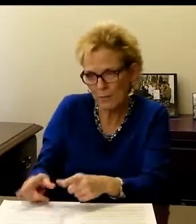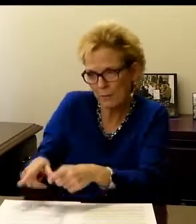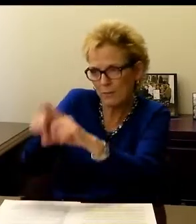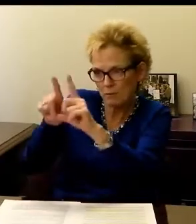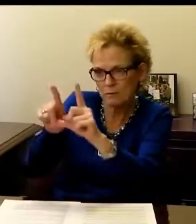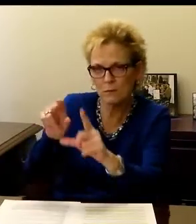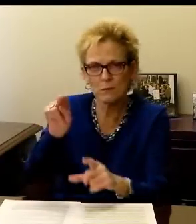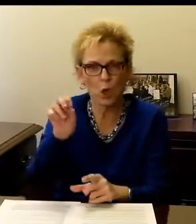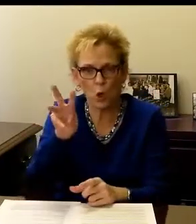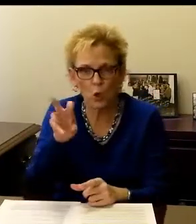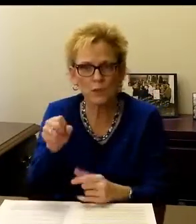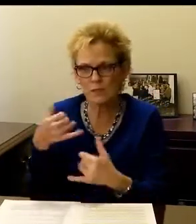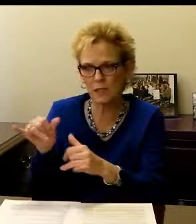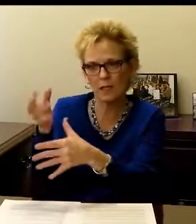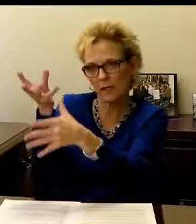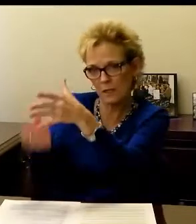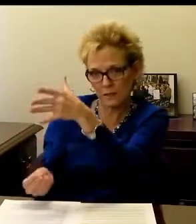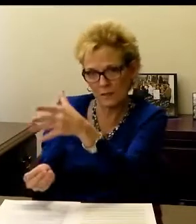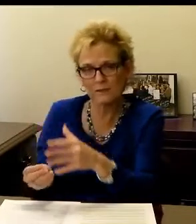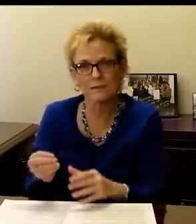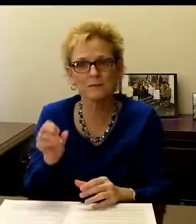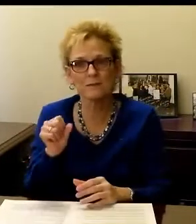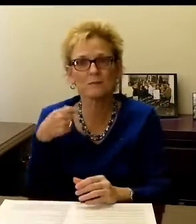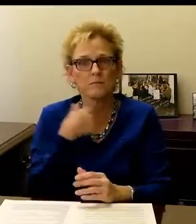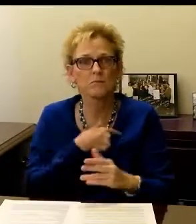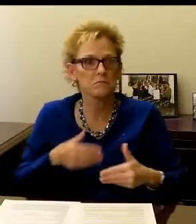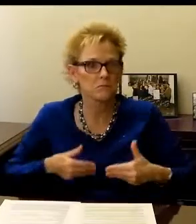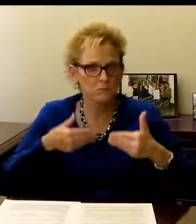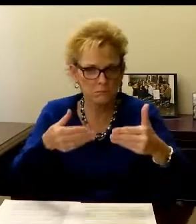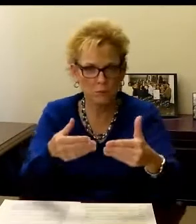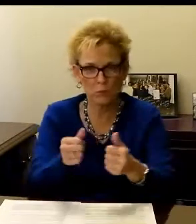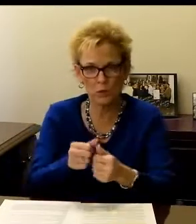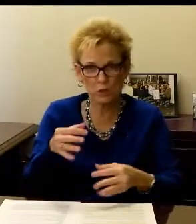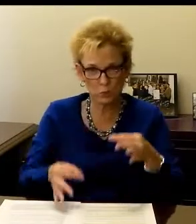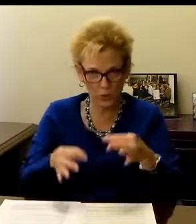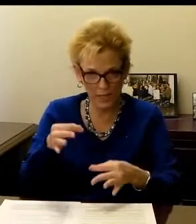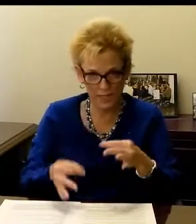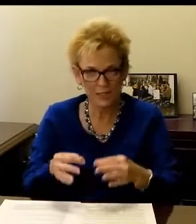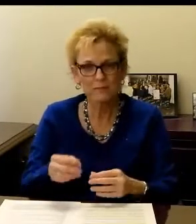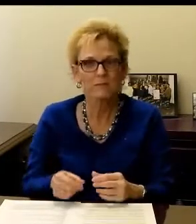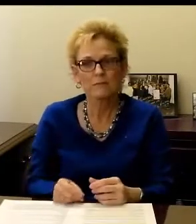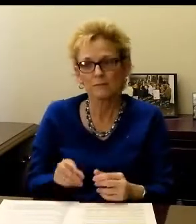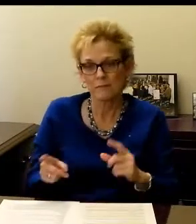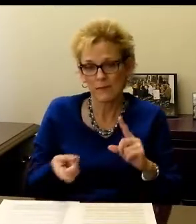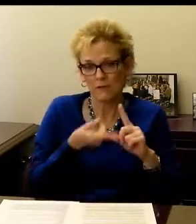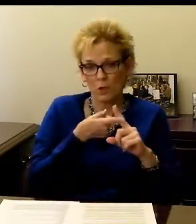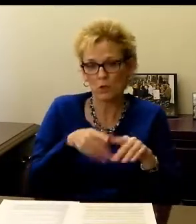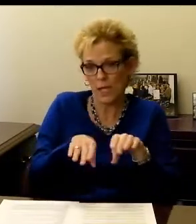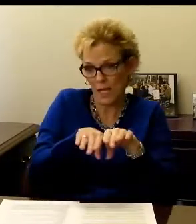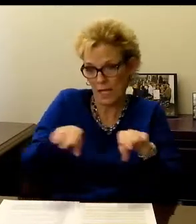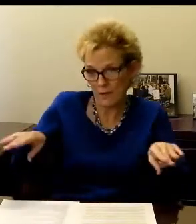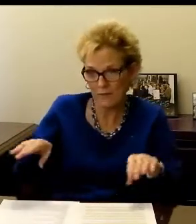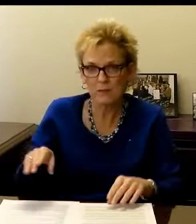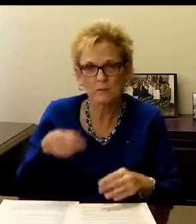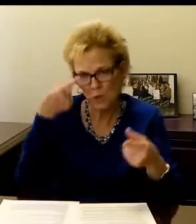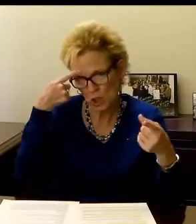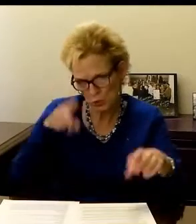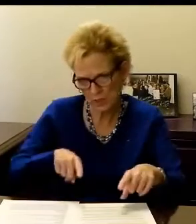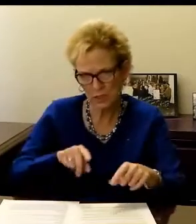online videos which have been edited and uploaded for the news. Information is still missing. So we move forward with the trial.